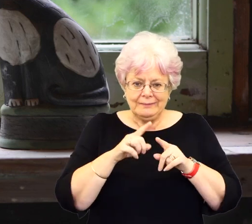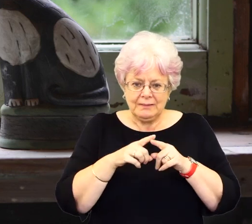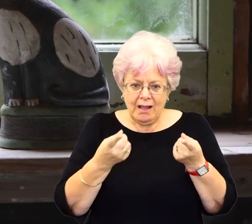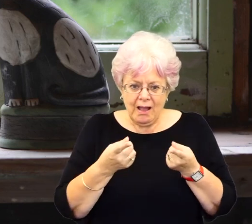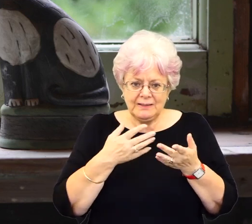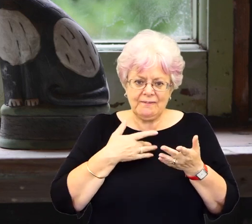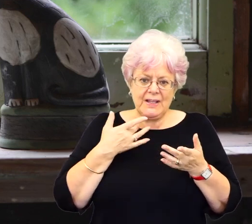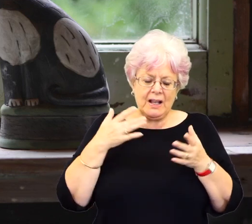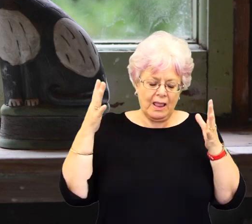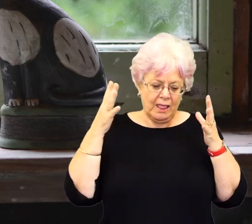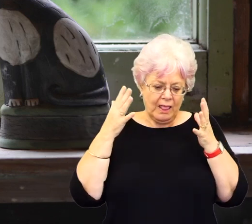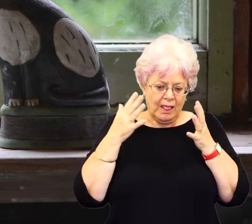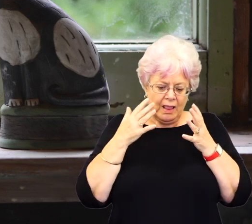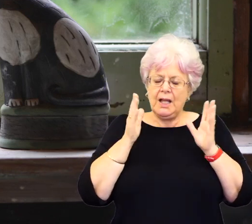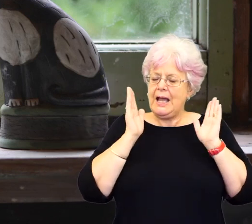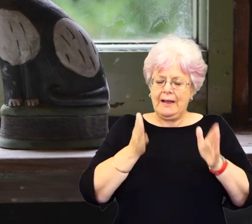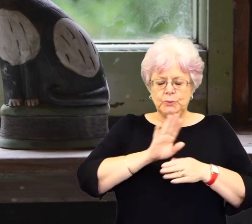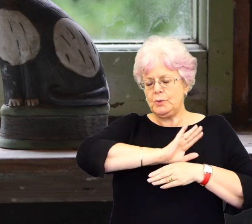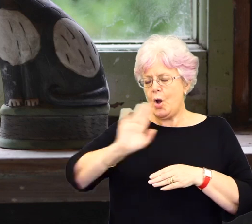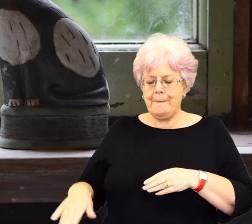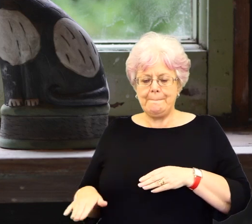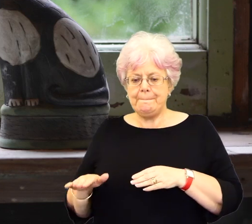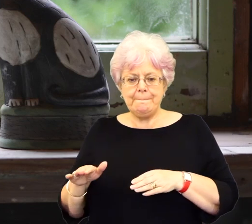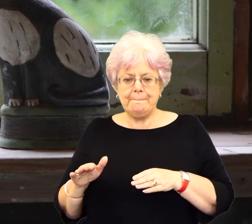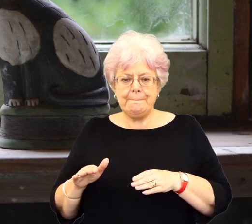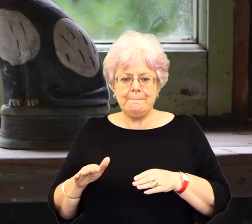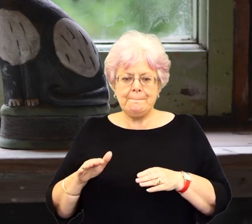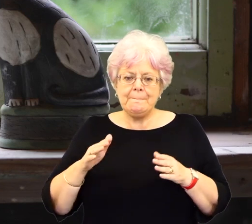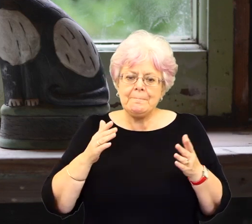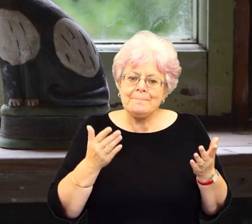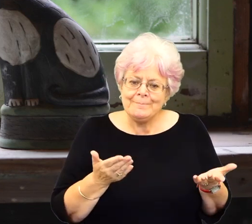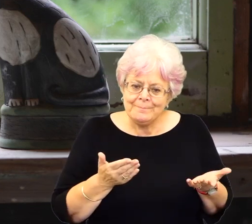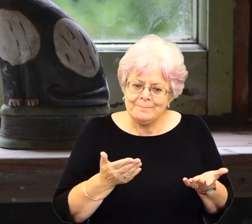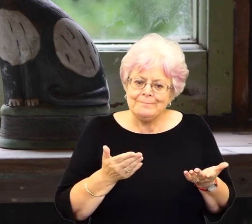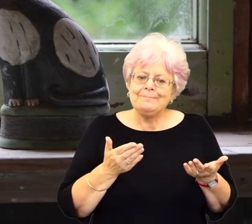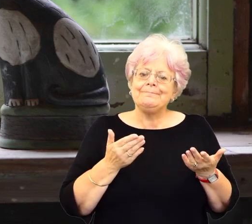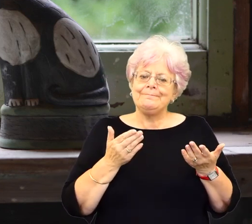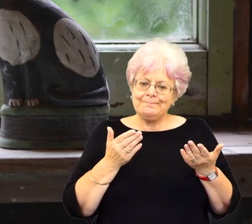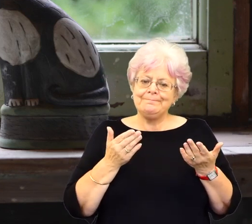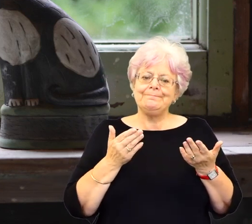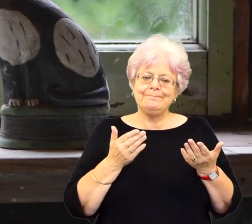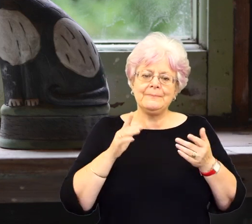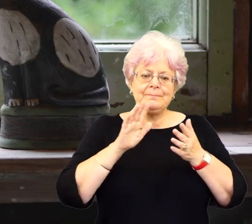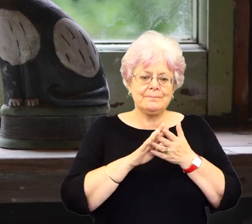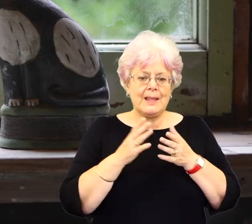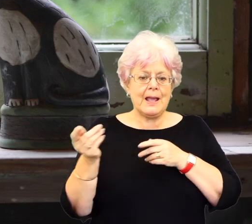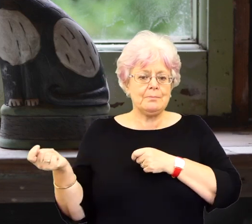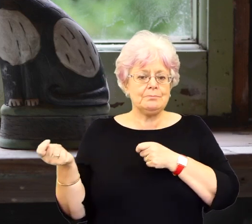I was looking at it, and I was panicking, so I had to come home. I made everything for my show at home, and I brought it finished to the